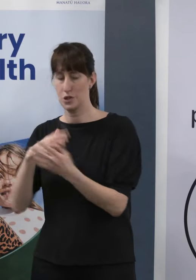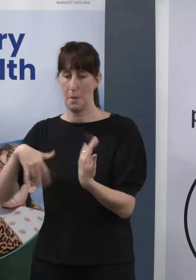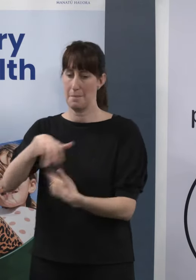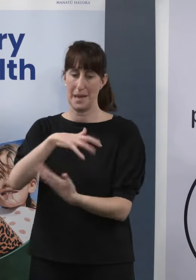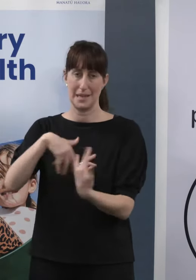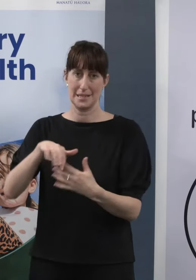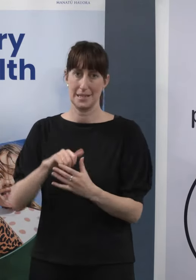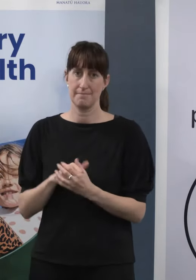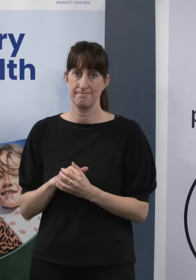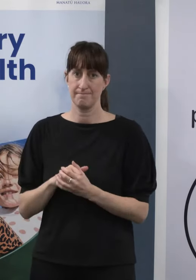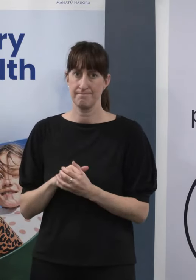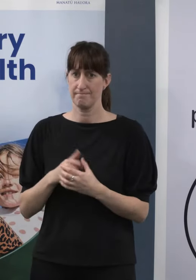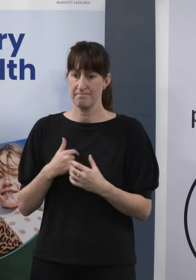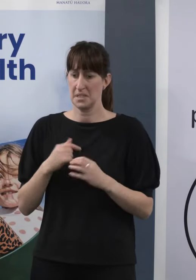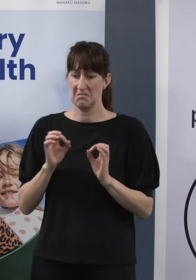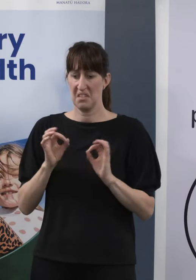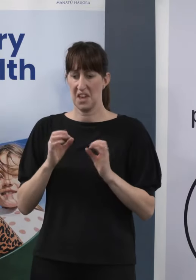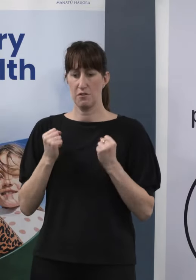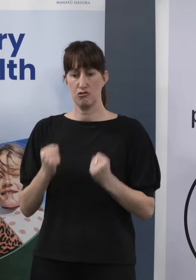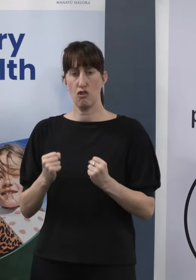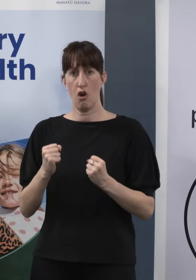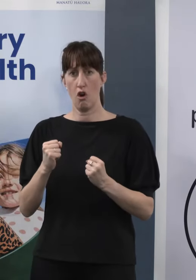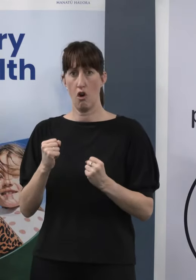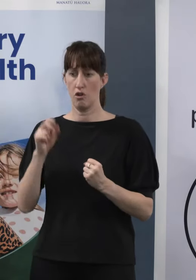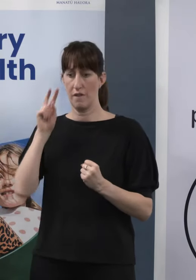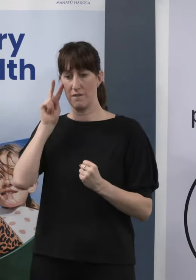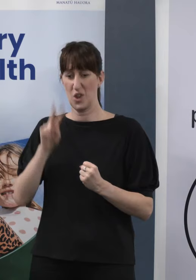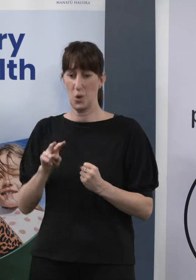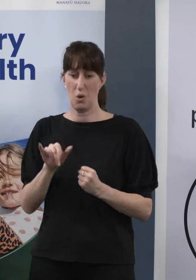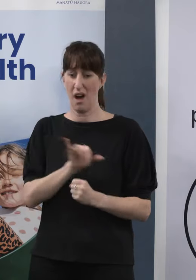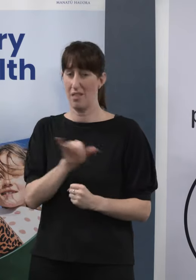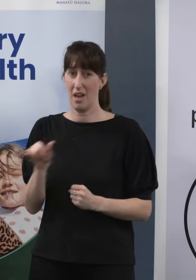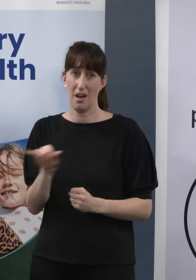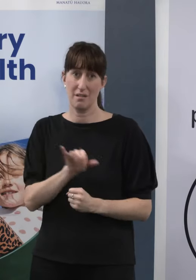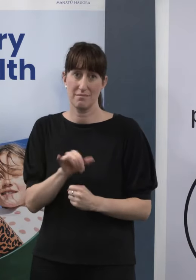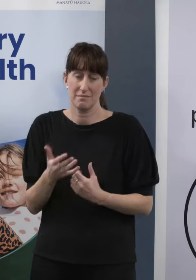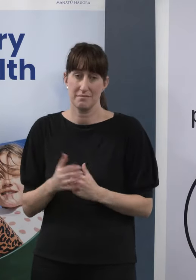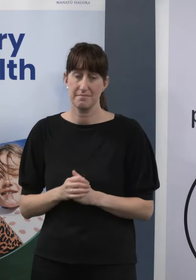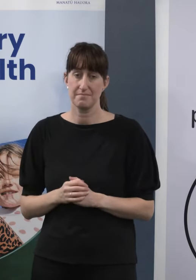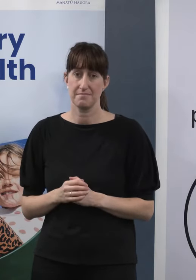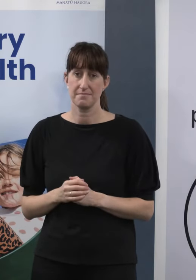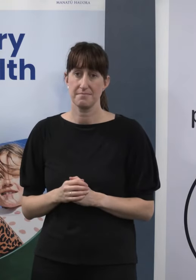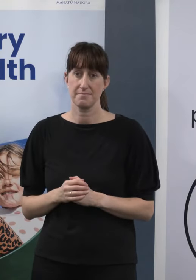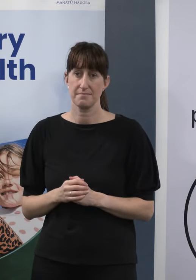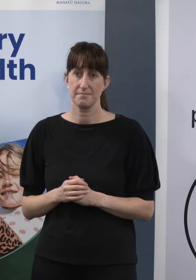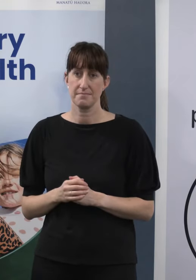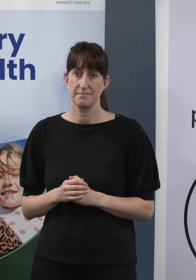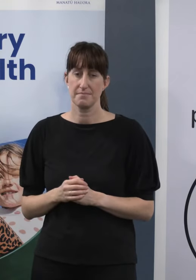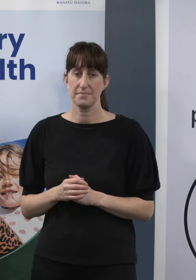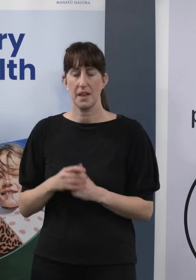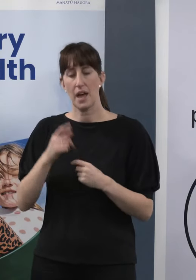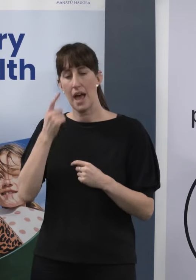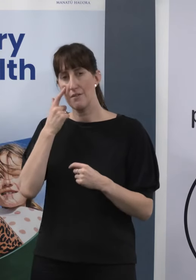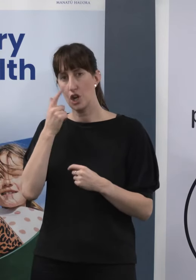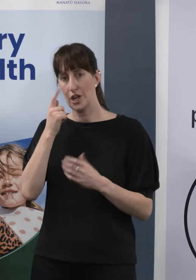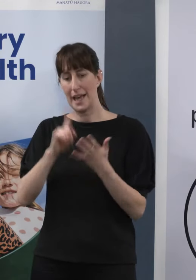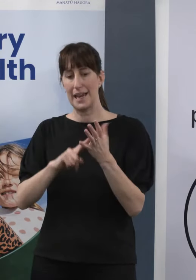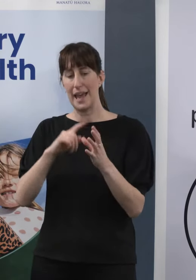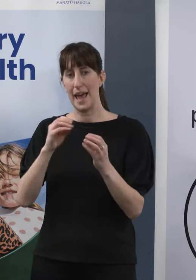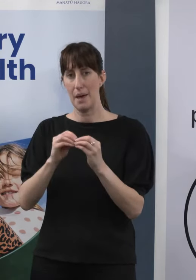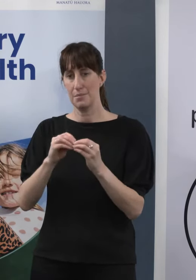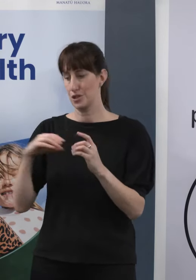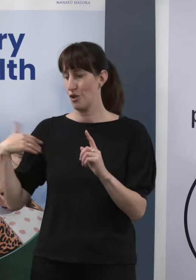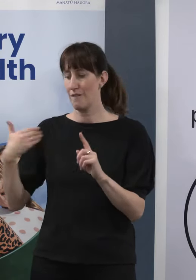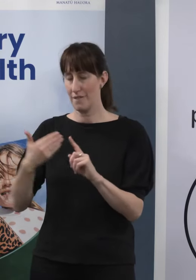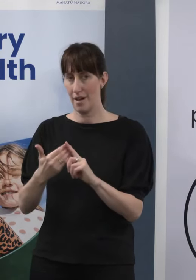I don't have a strong view either way on this, and I think that, again, if we look at the role that our labs have played and that testing has played